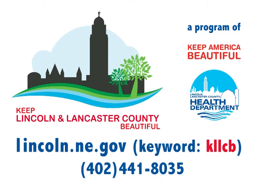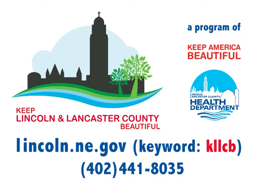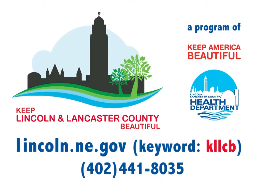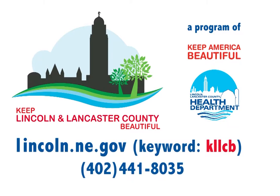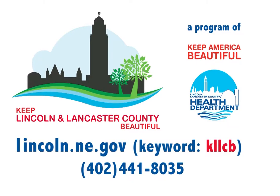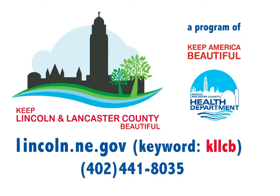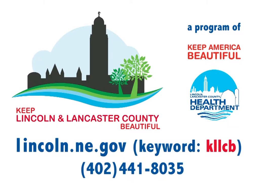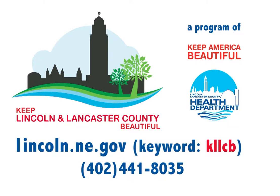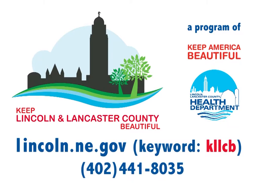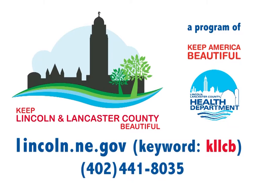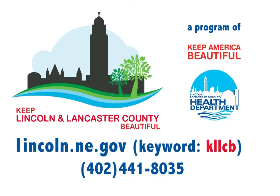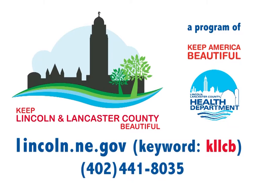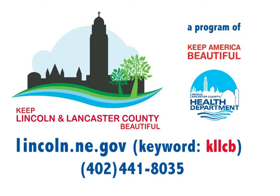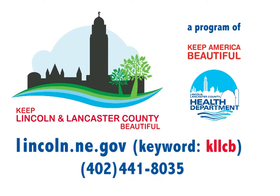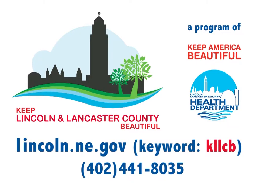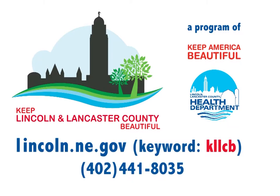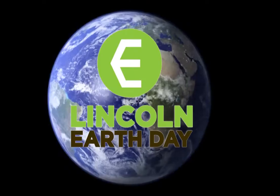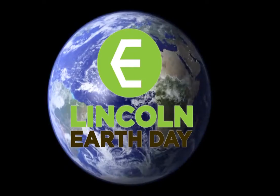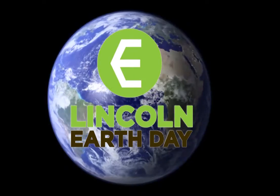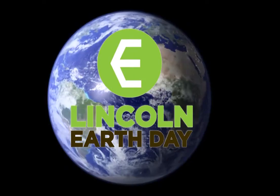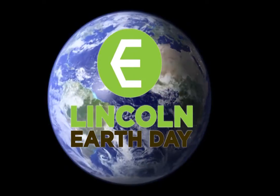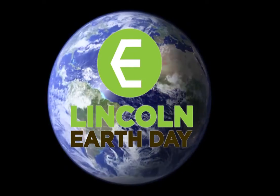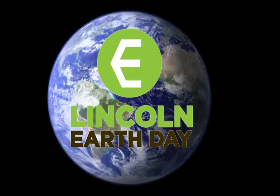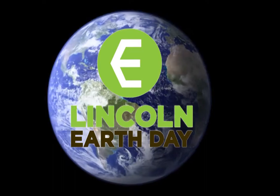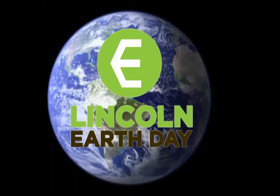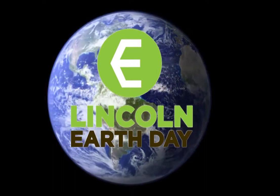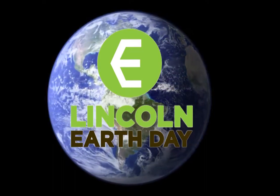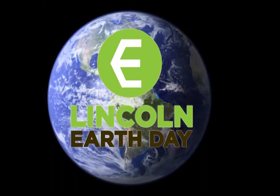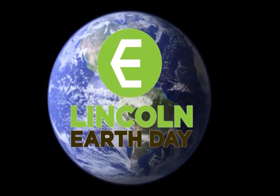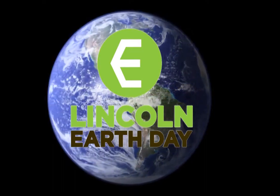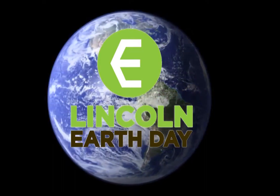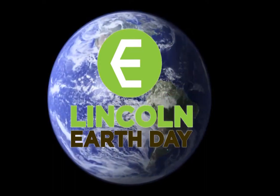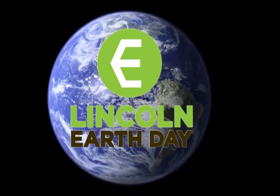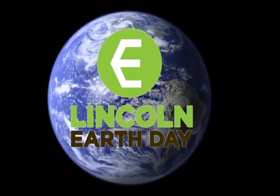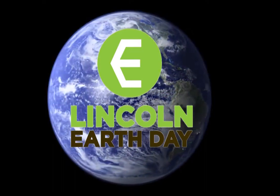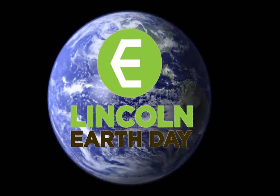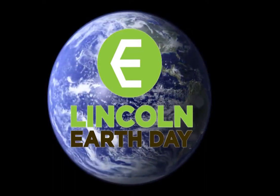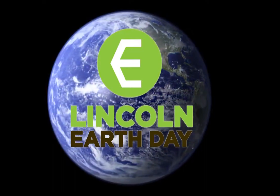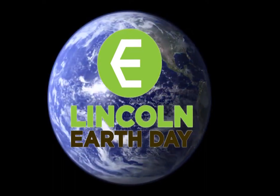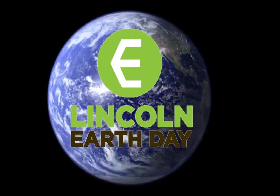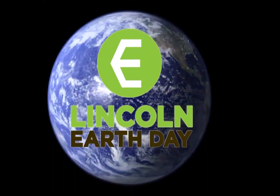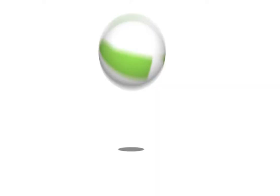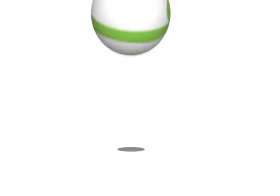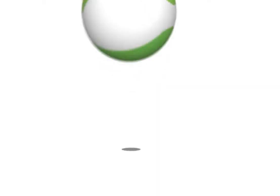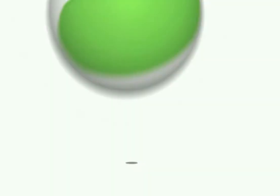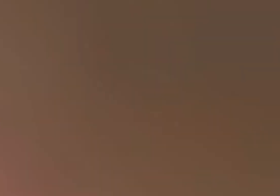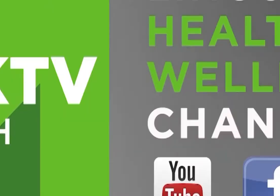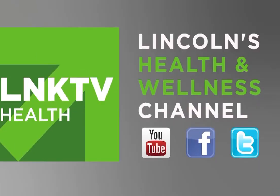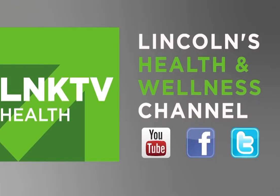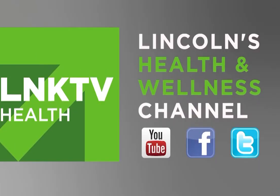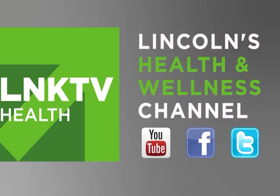-8035. Simple steps make a big difference, and a healthier earth means a healthier you.